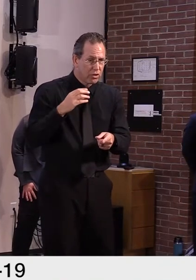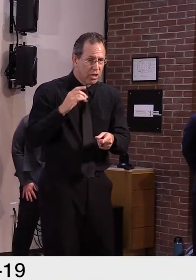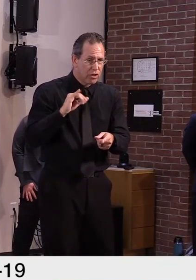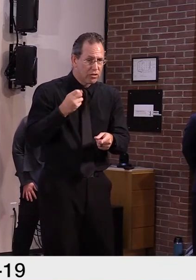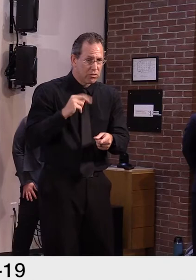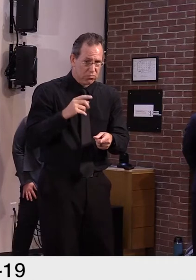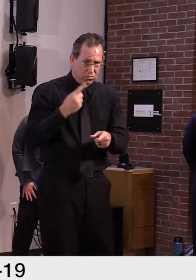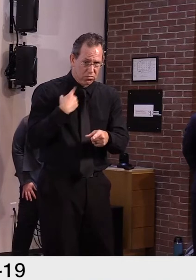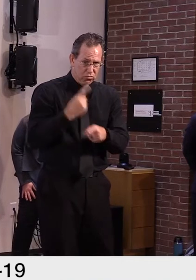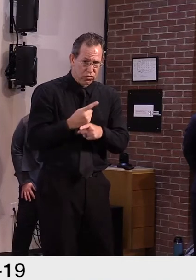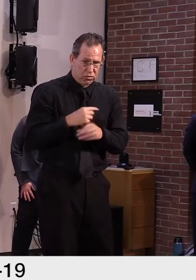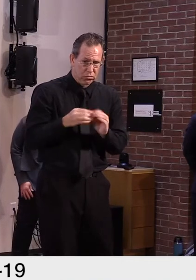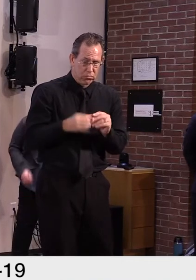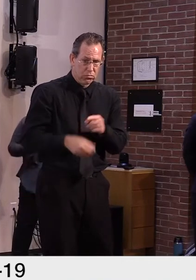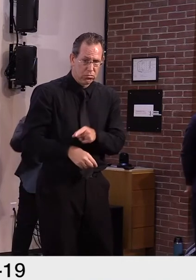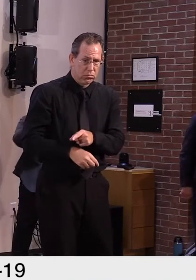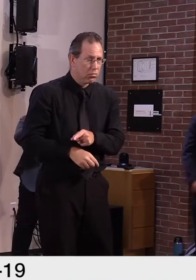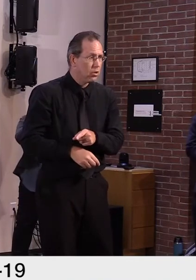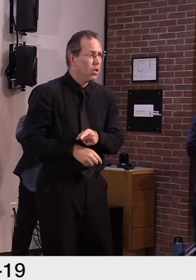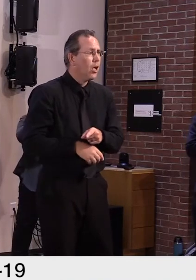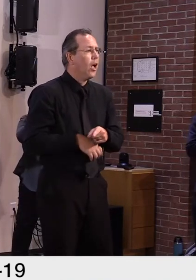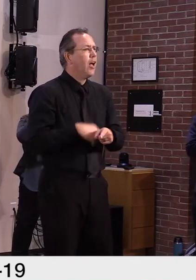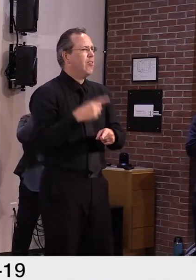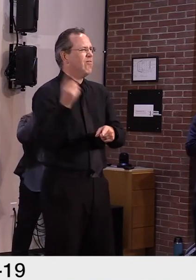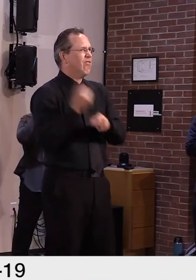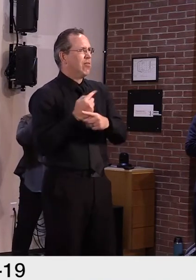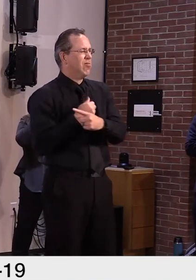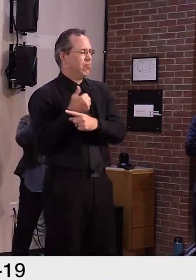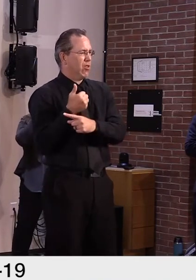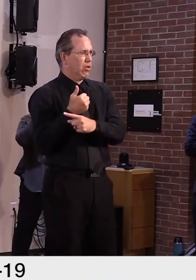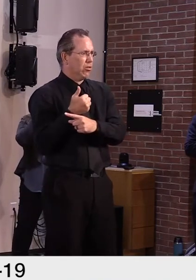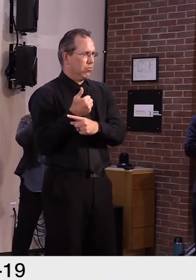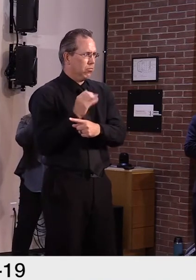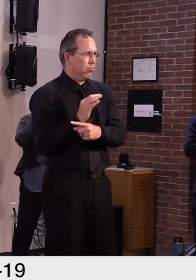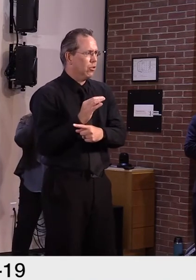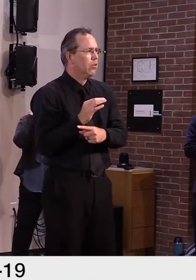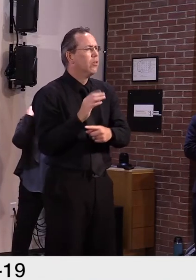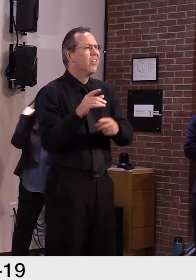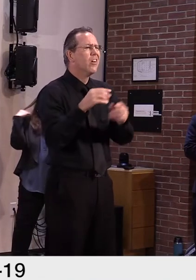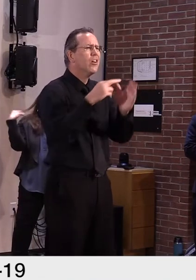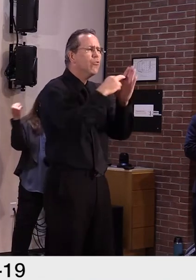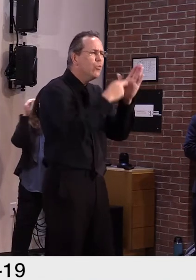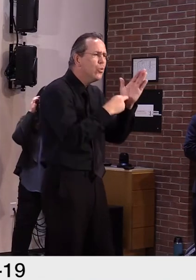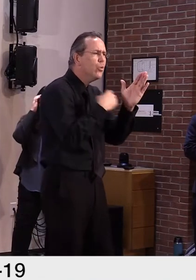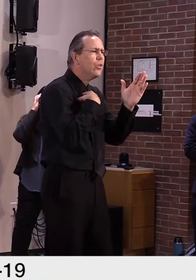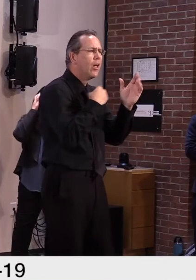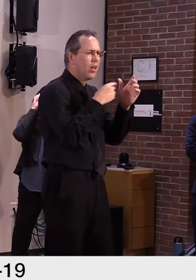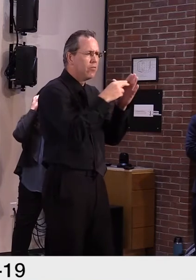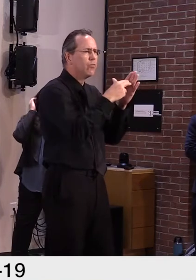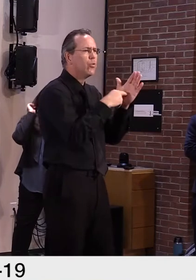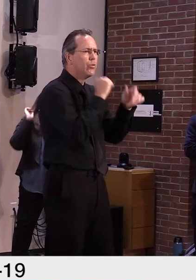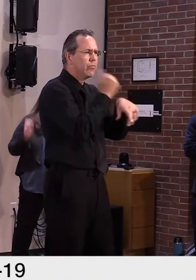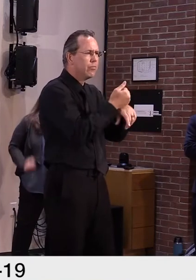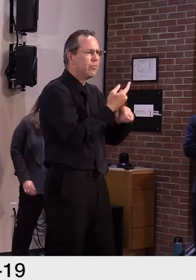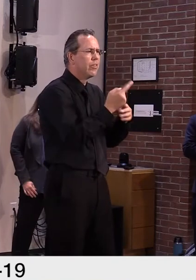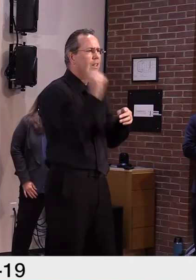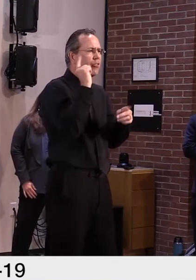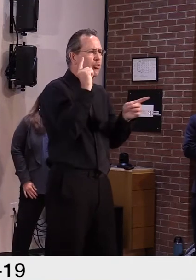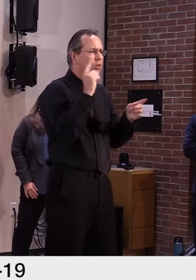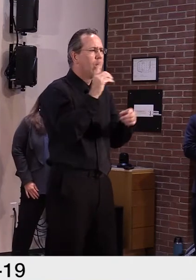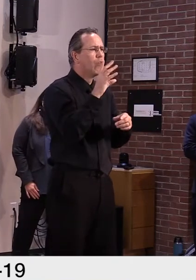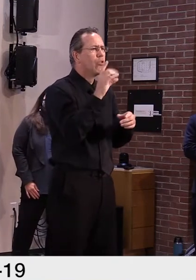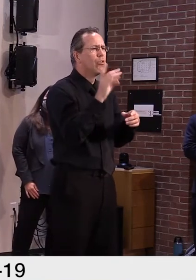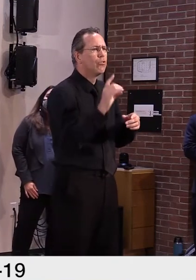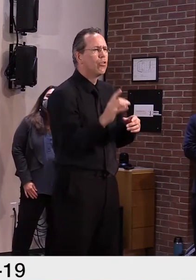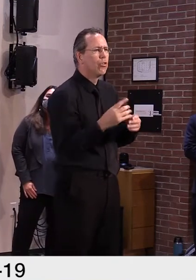program were that people had to have a weekly benefit amount of $100 or more. In the FPUC